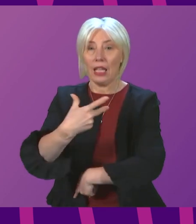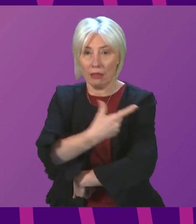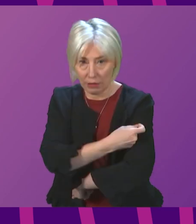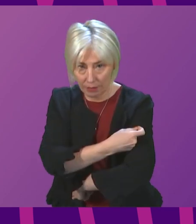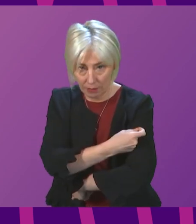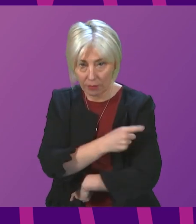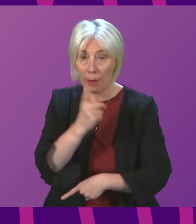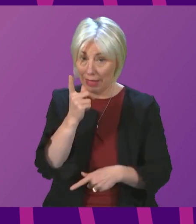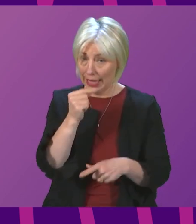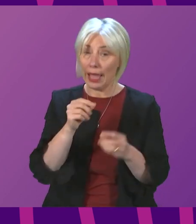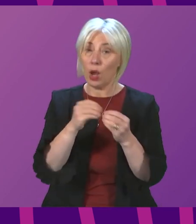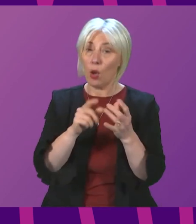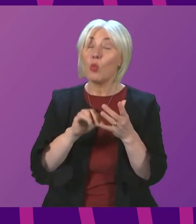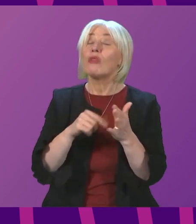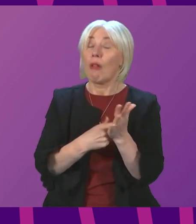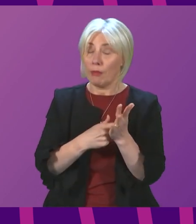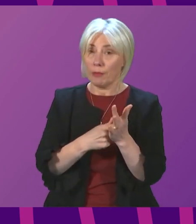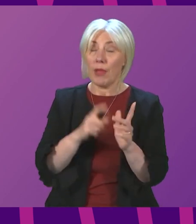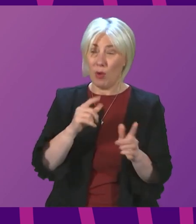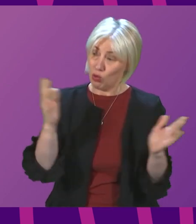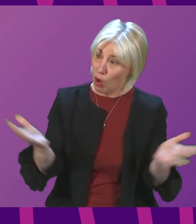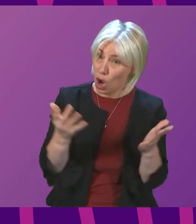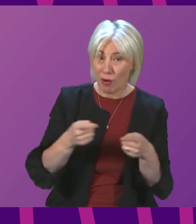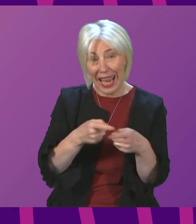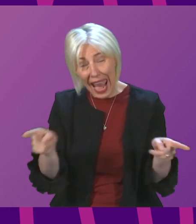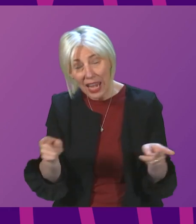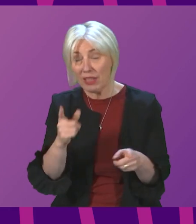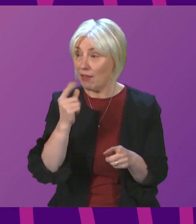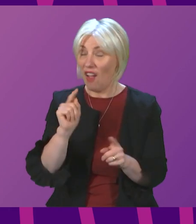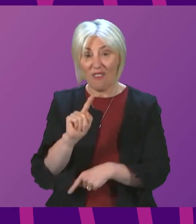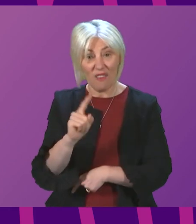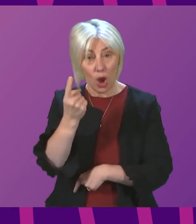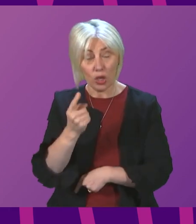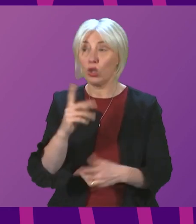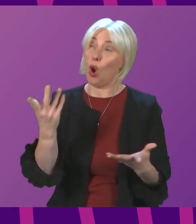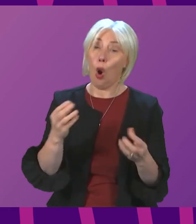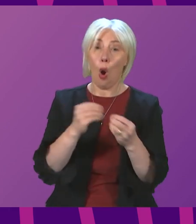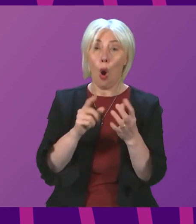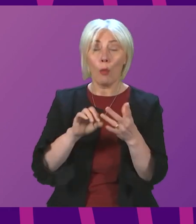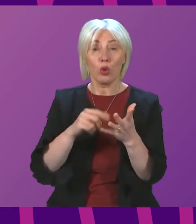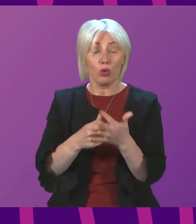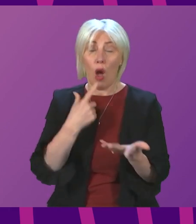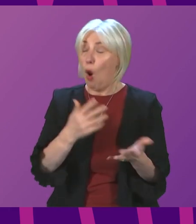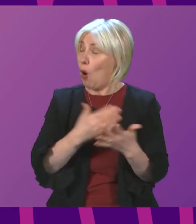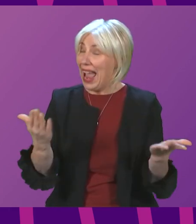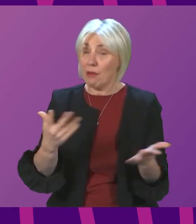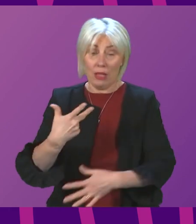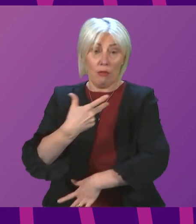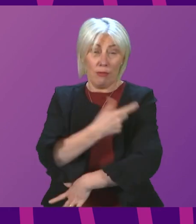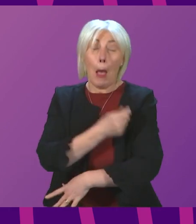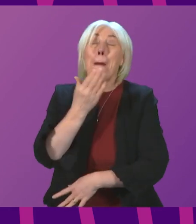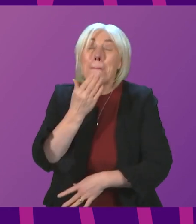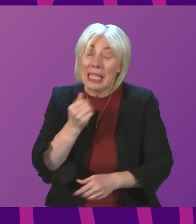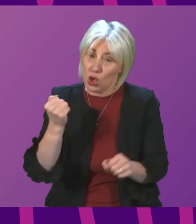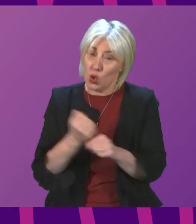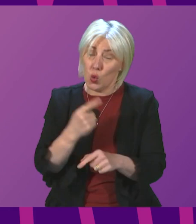again to urge anyone who is eligible for a primary dose or a booster who has not yet had it to please get it as soon